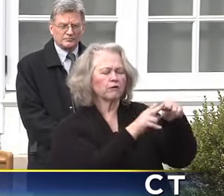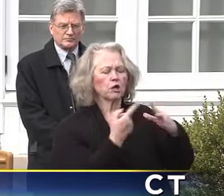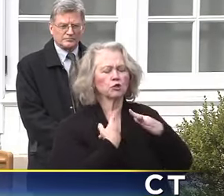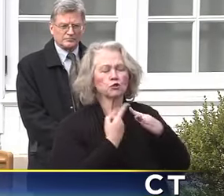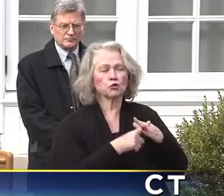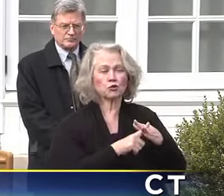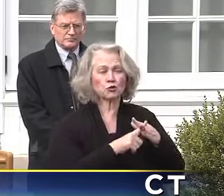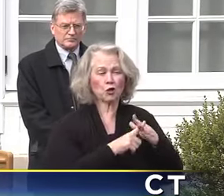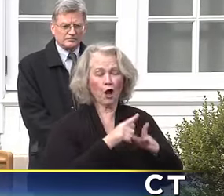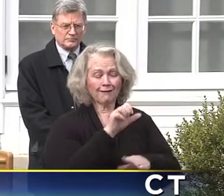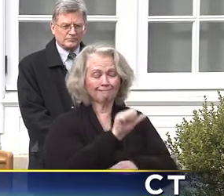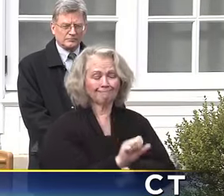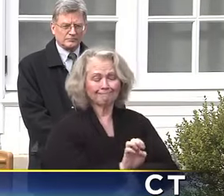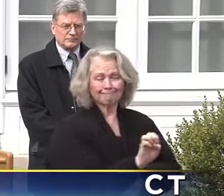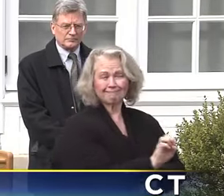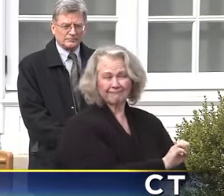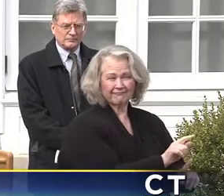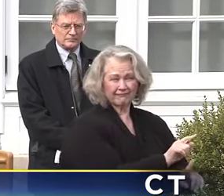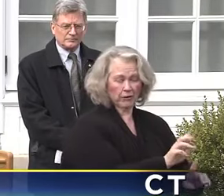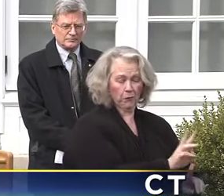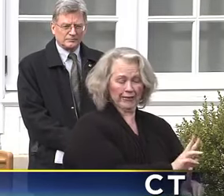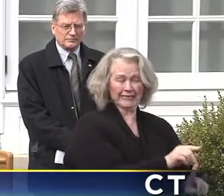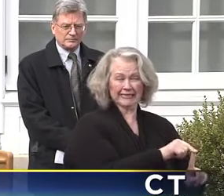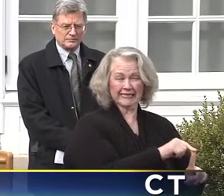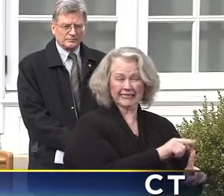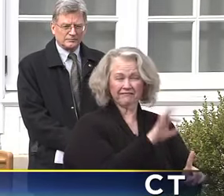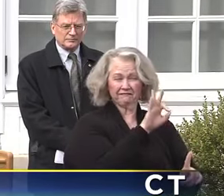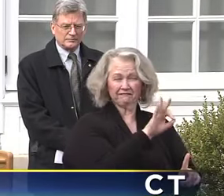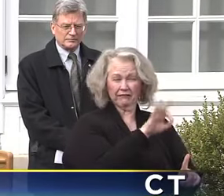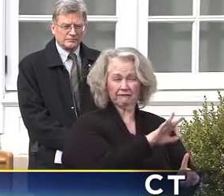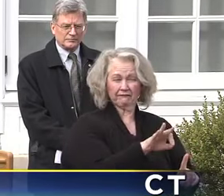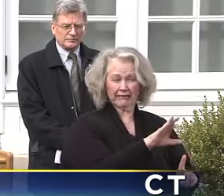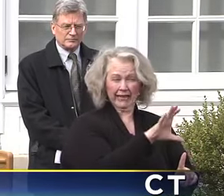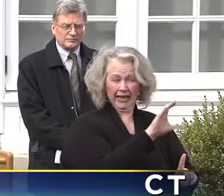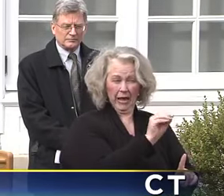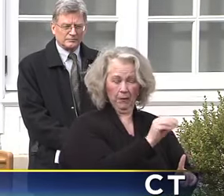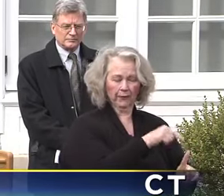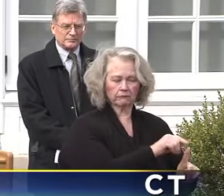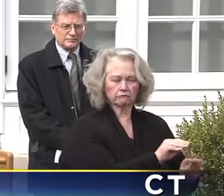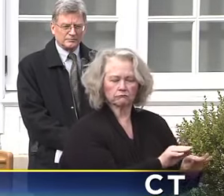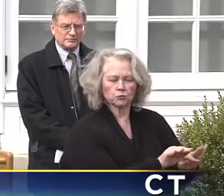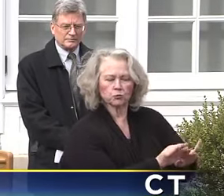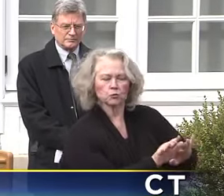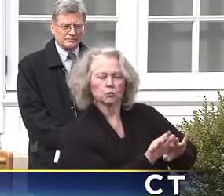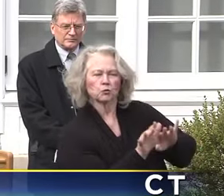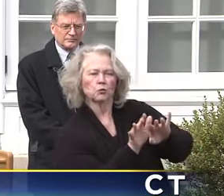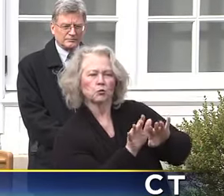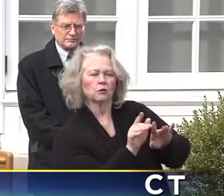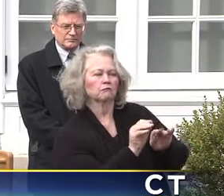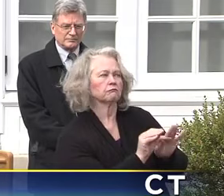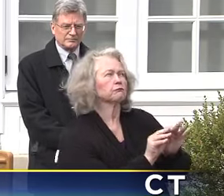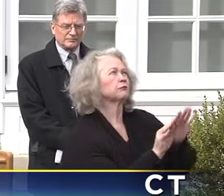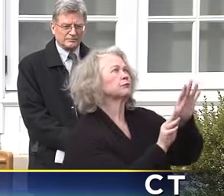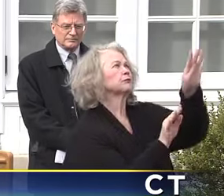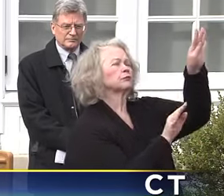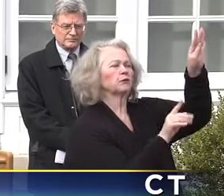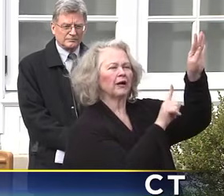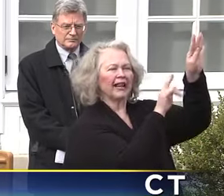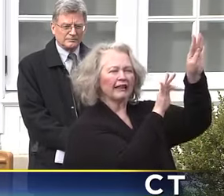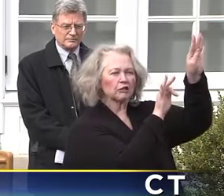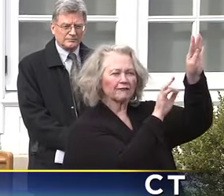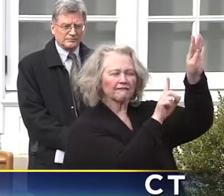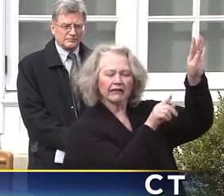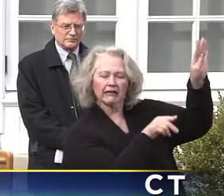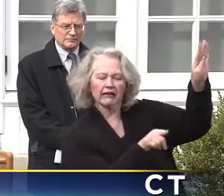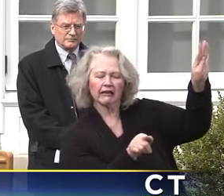County. Fairfield County is where the bulk of the incidents are. But now Litchfield County and Hartford, New Haven. Southeast